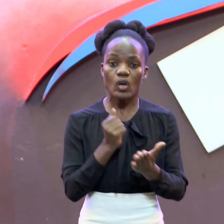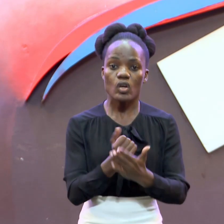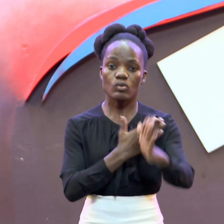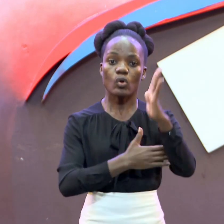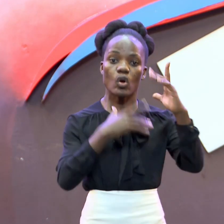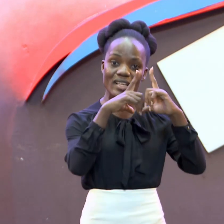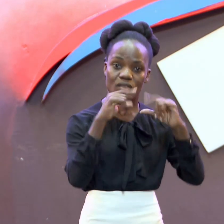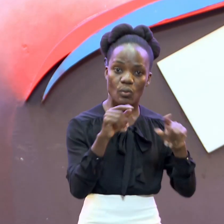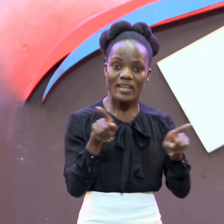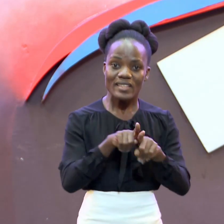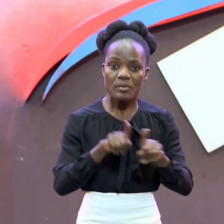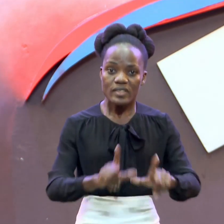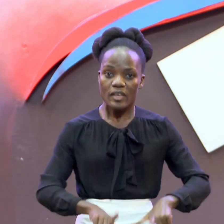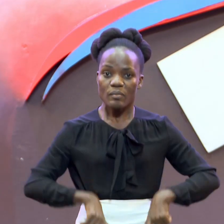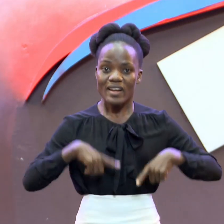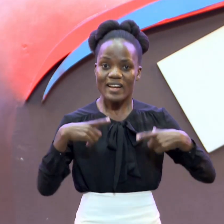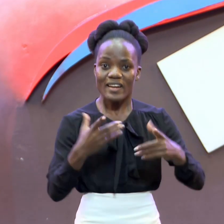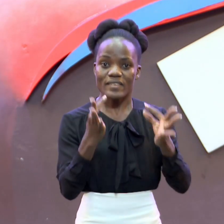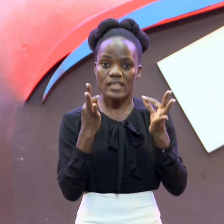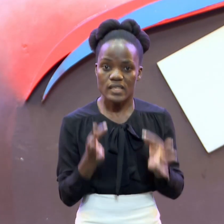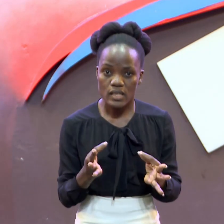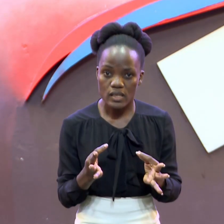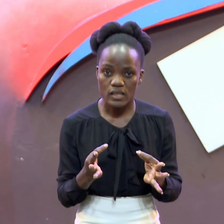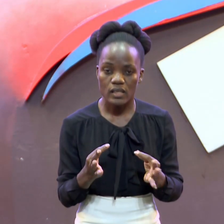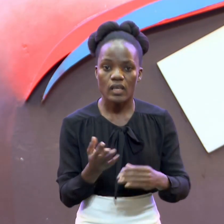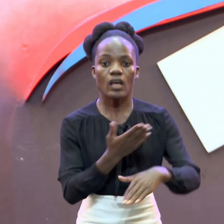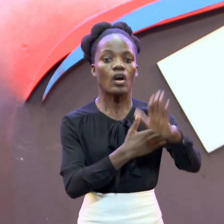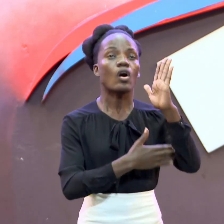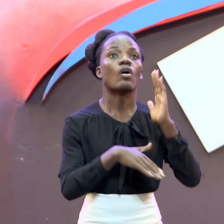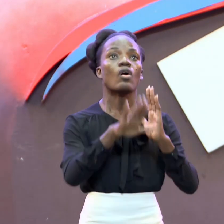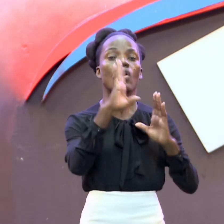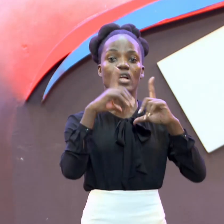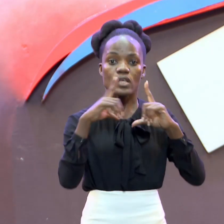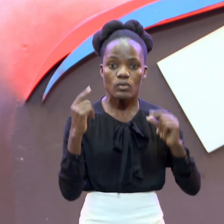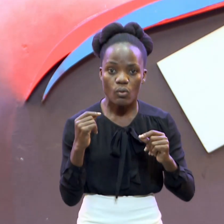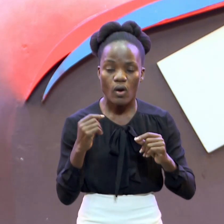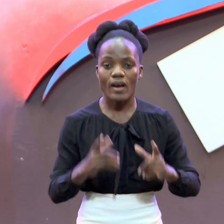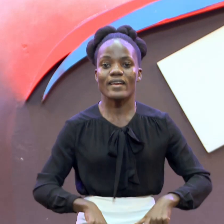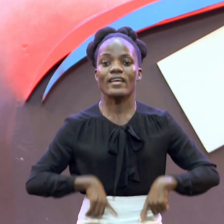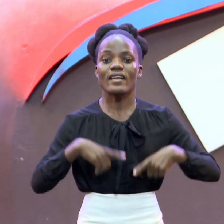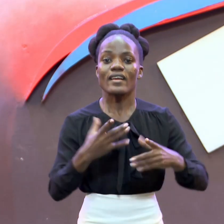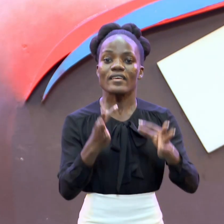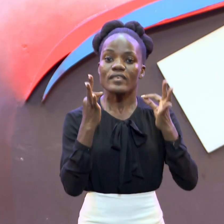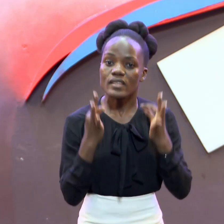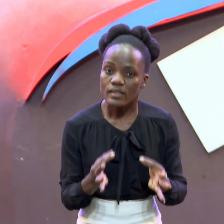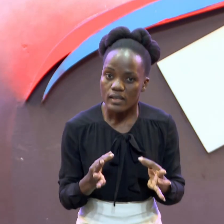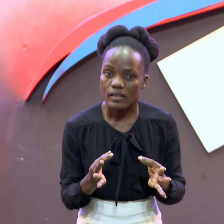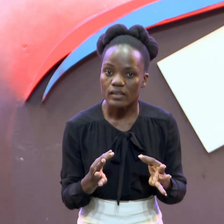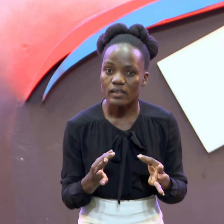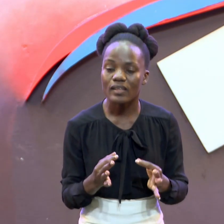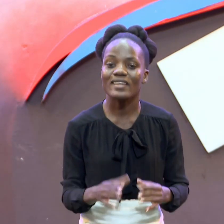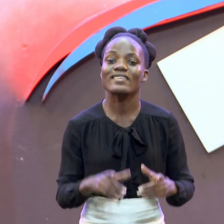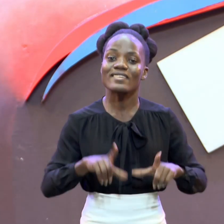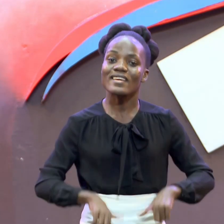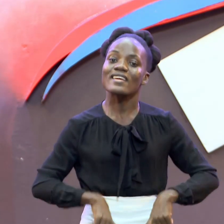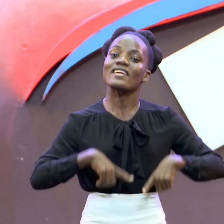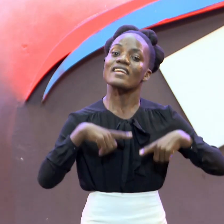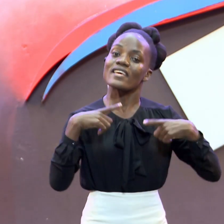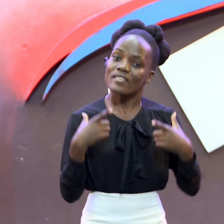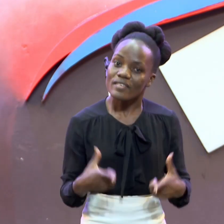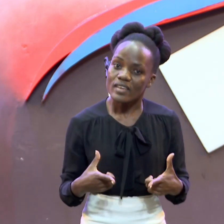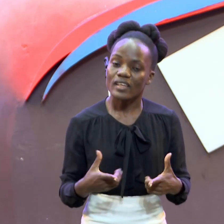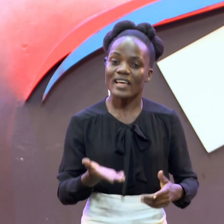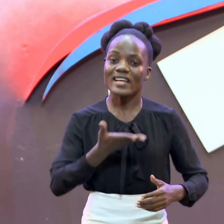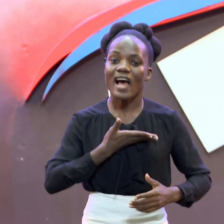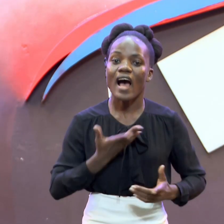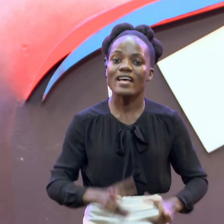Chigambo Chakatonda Chiramu Chintu Echiramu Chintu